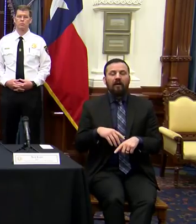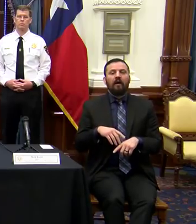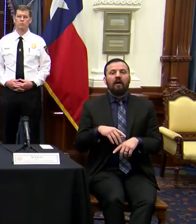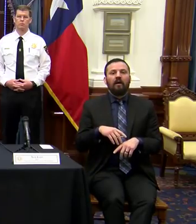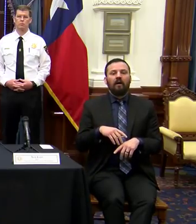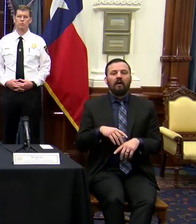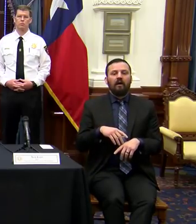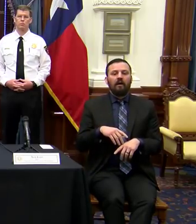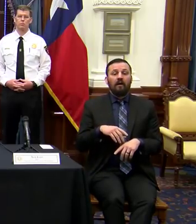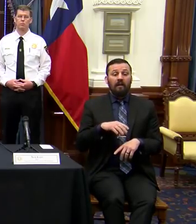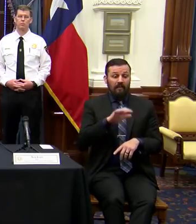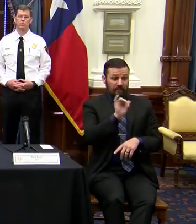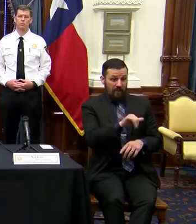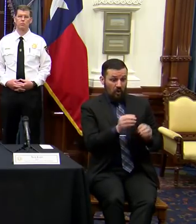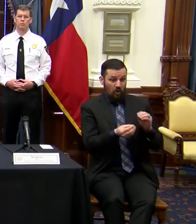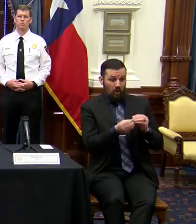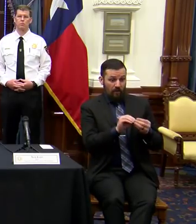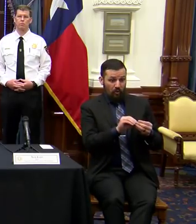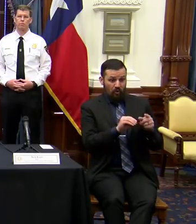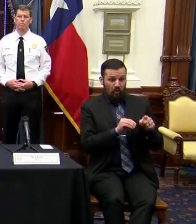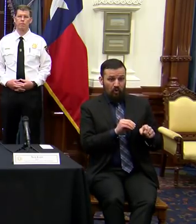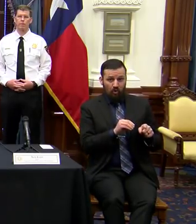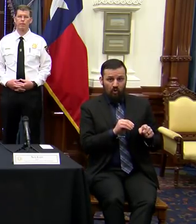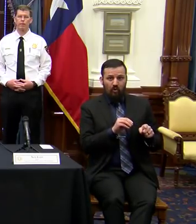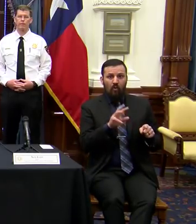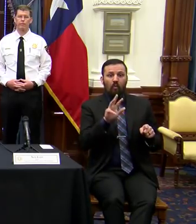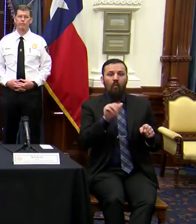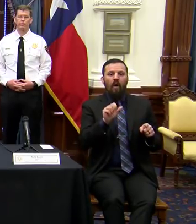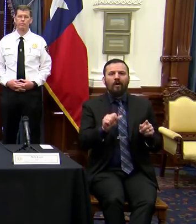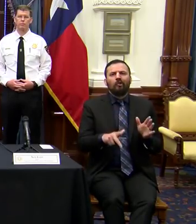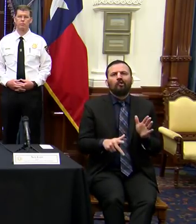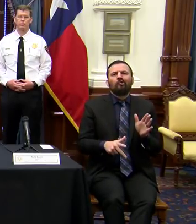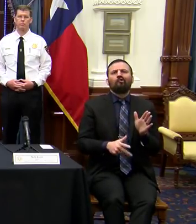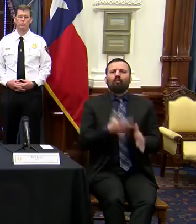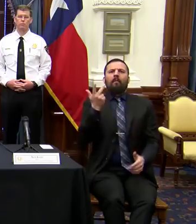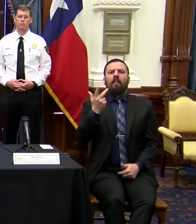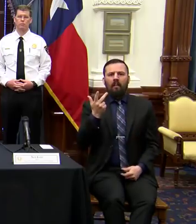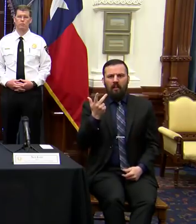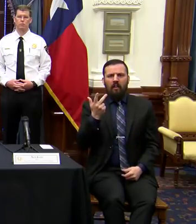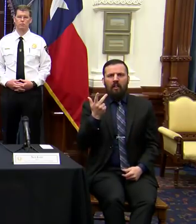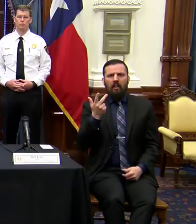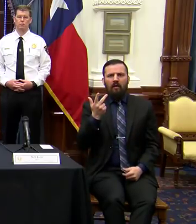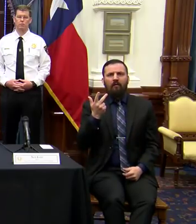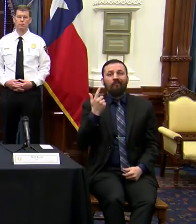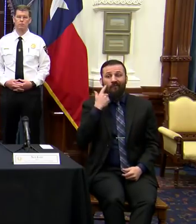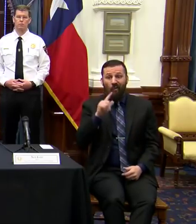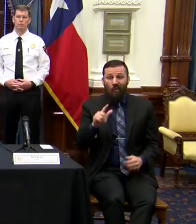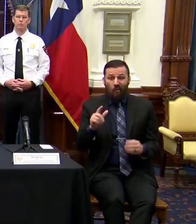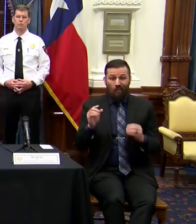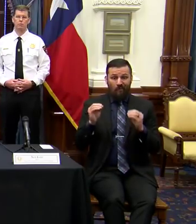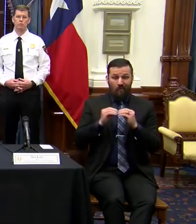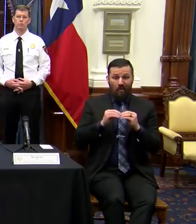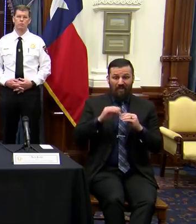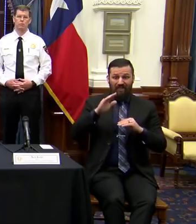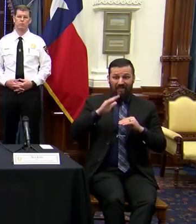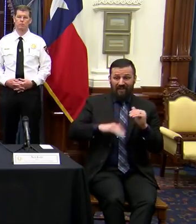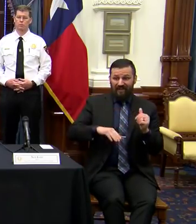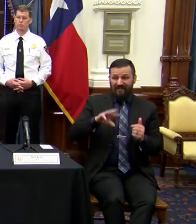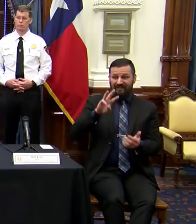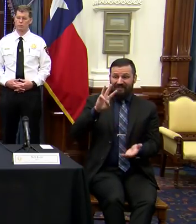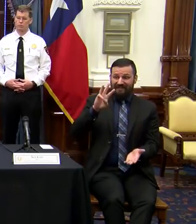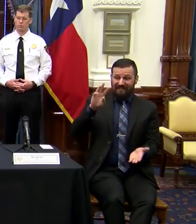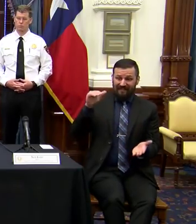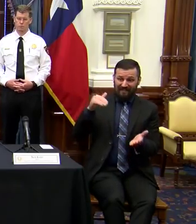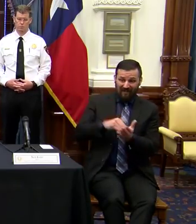there had been, that number was tripled for more than 6,400